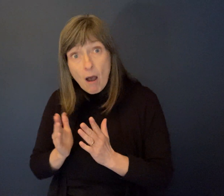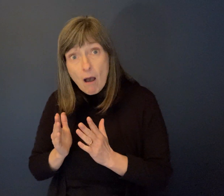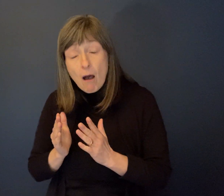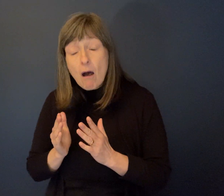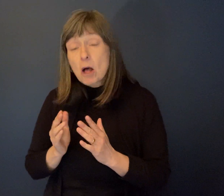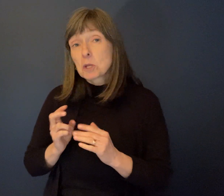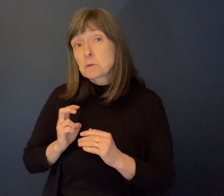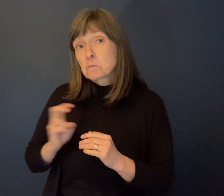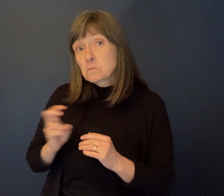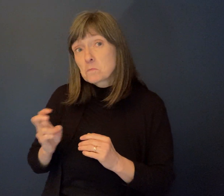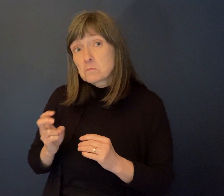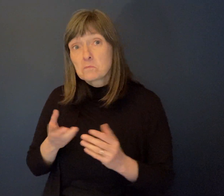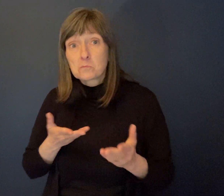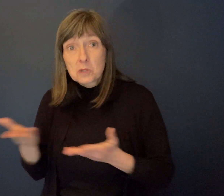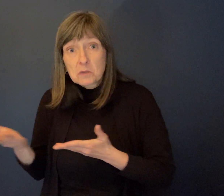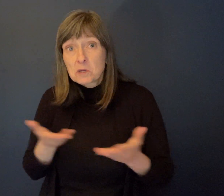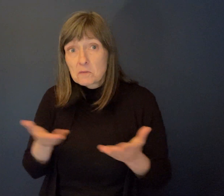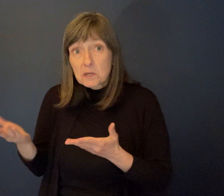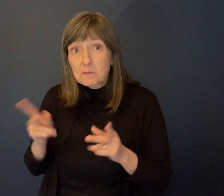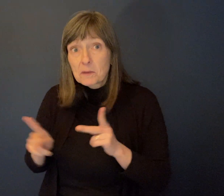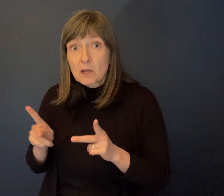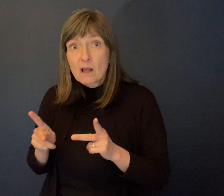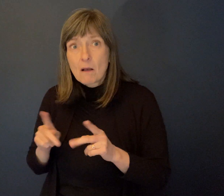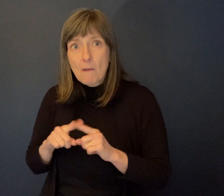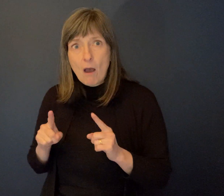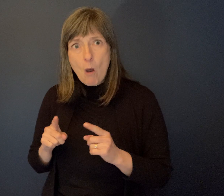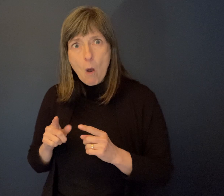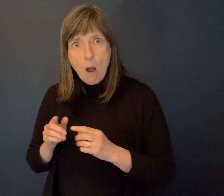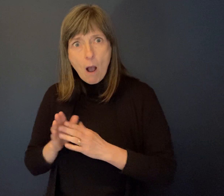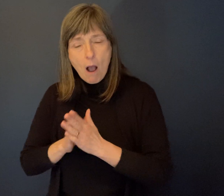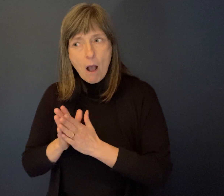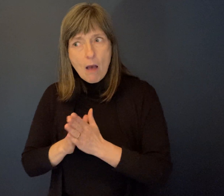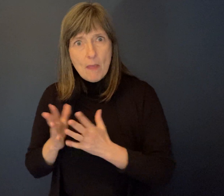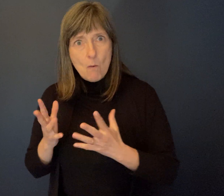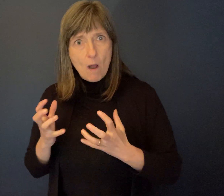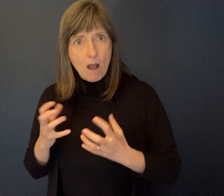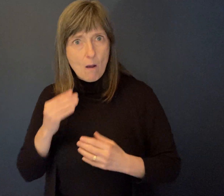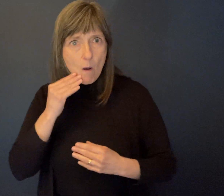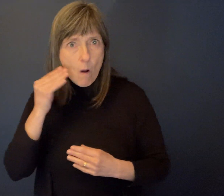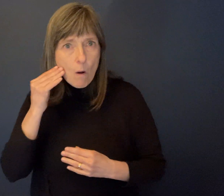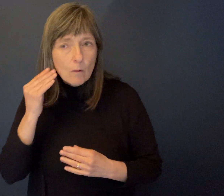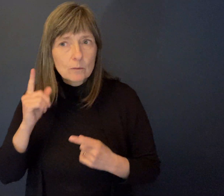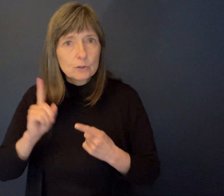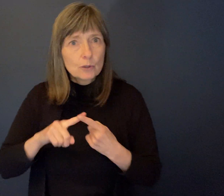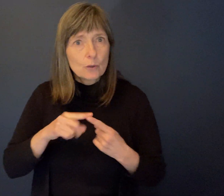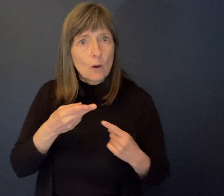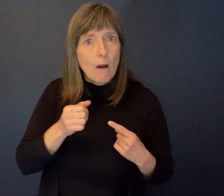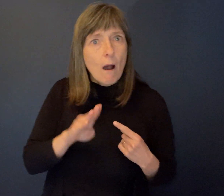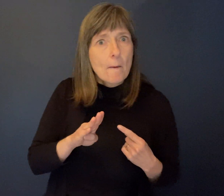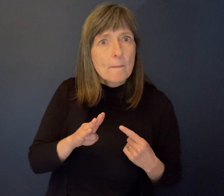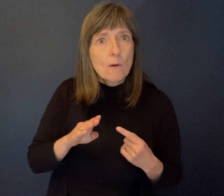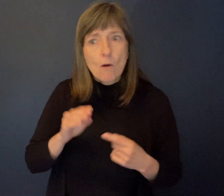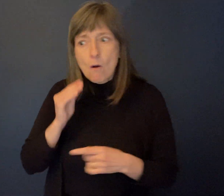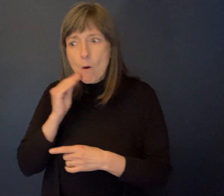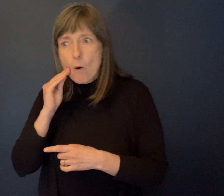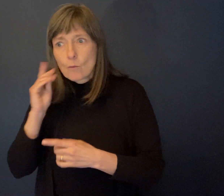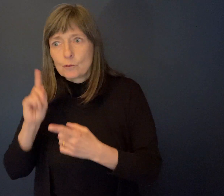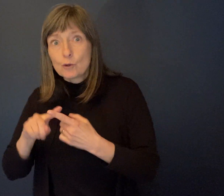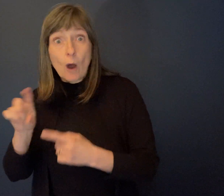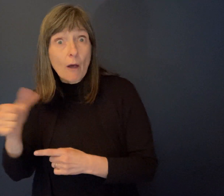system, people want to be able to go from home to the hub or home somewhere else. So all